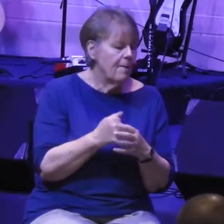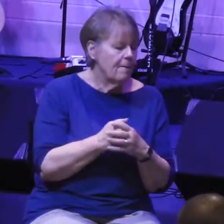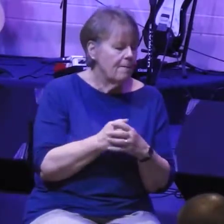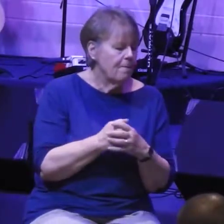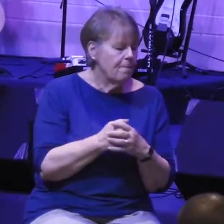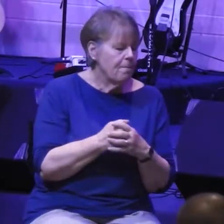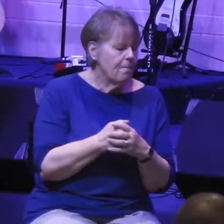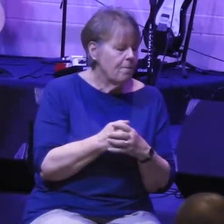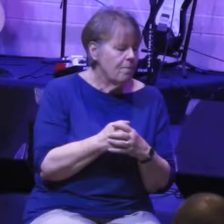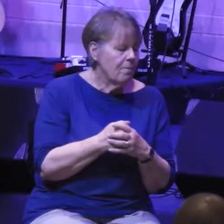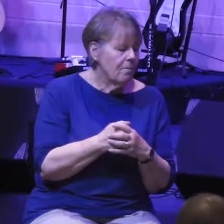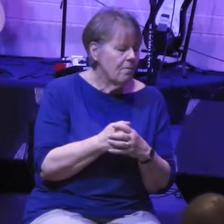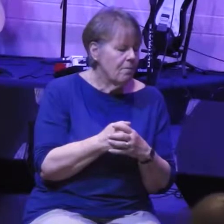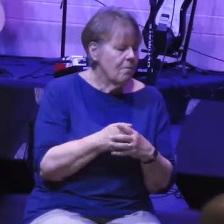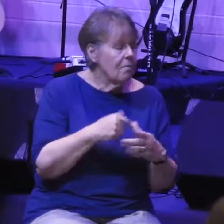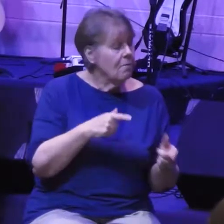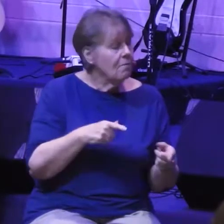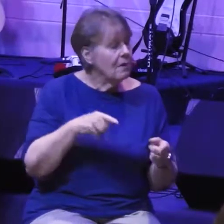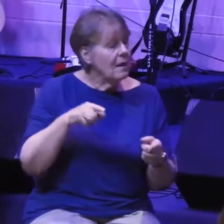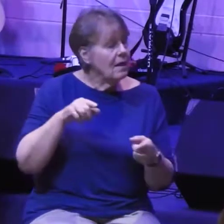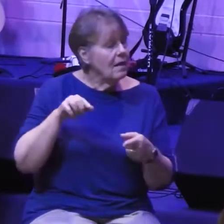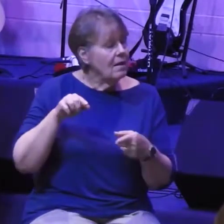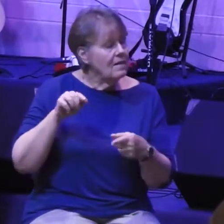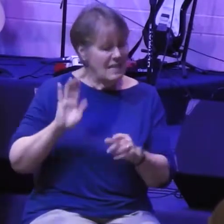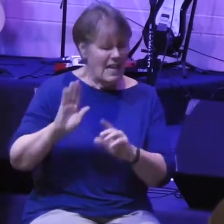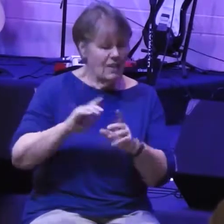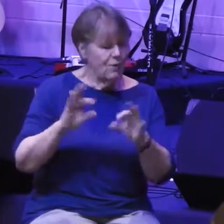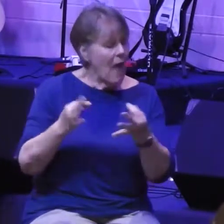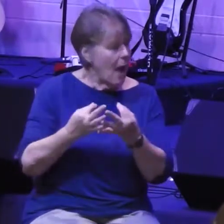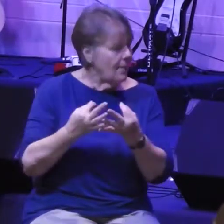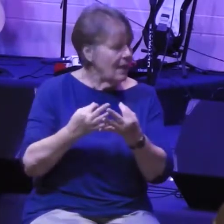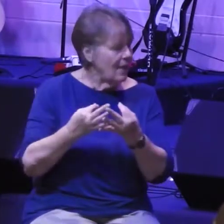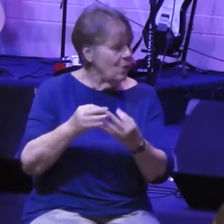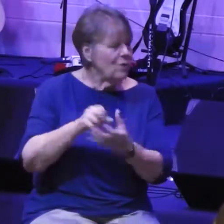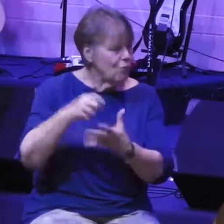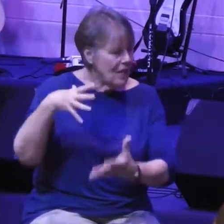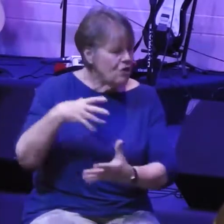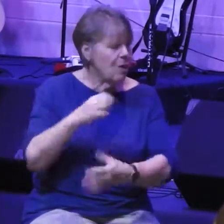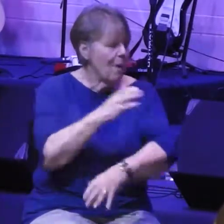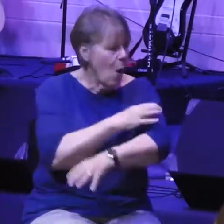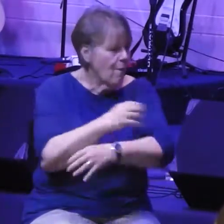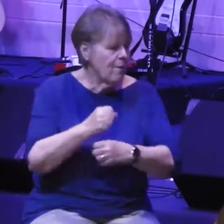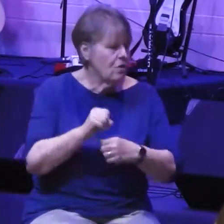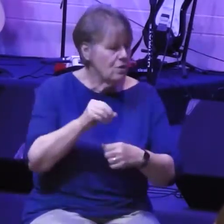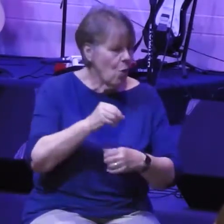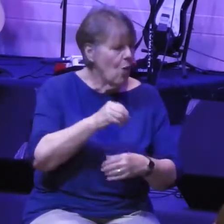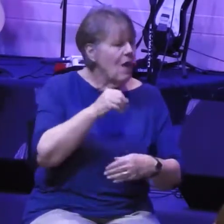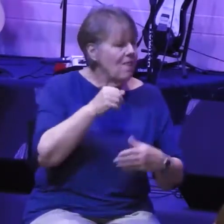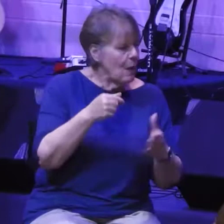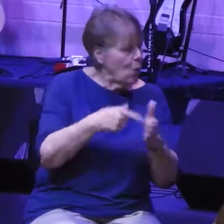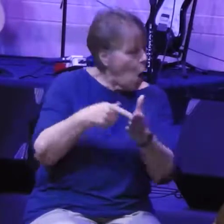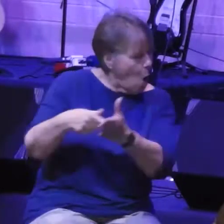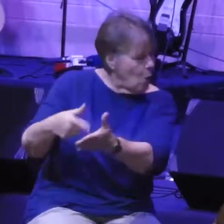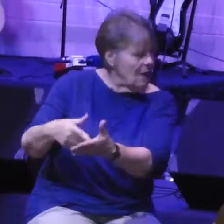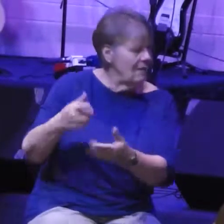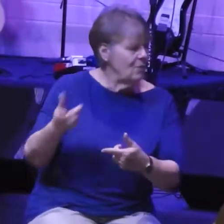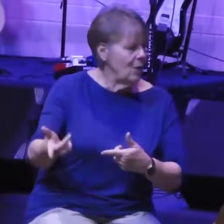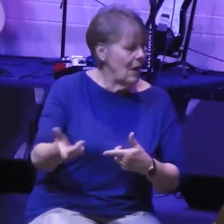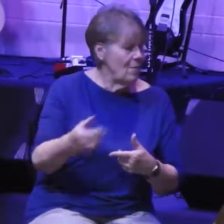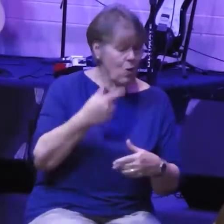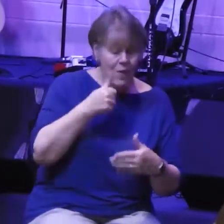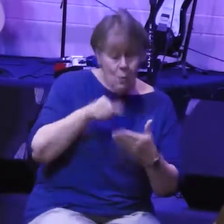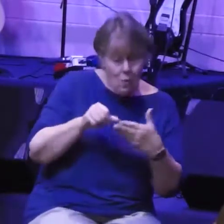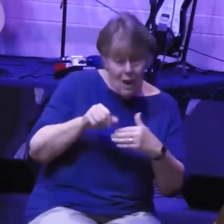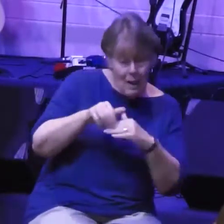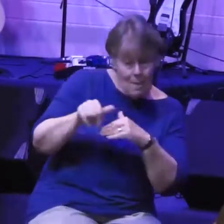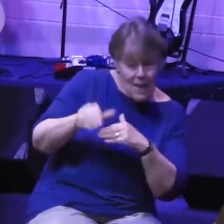And his son Jehohanan had married the daughter of Meshulam, son of Berechiah. Moreover, they kept reporting to me his